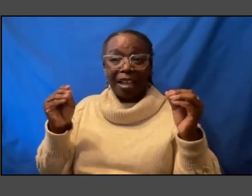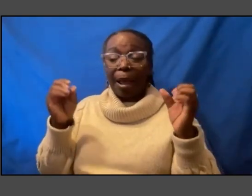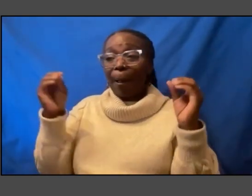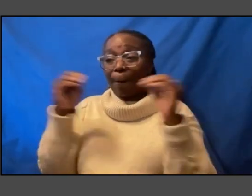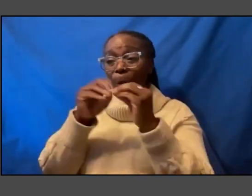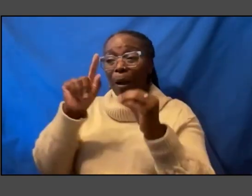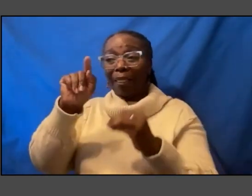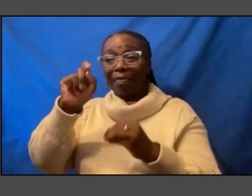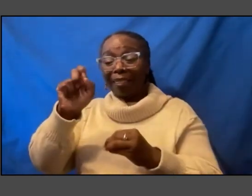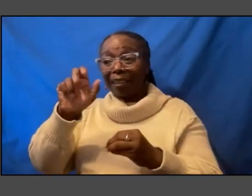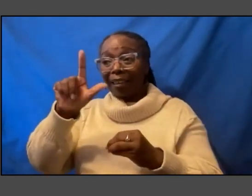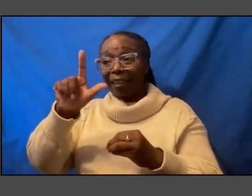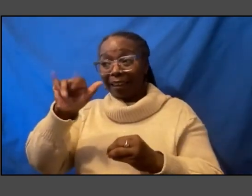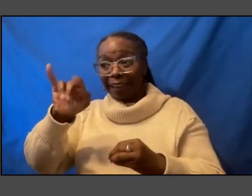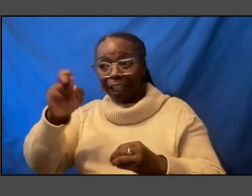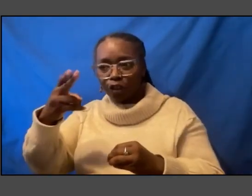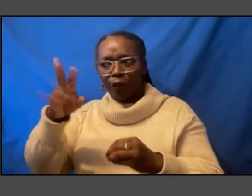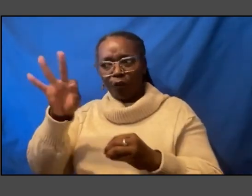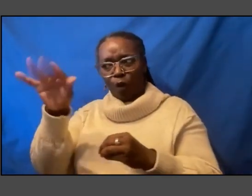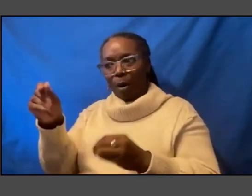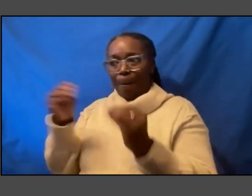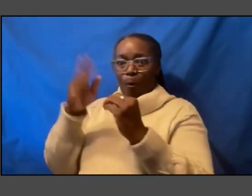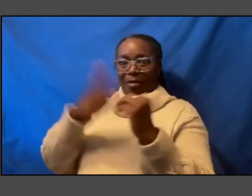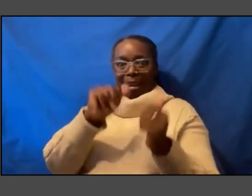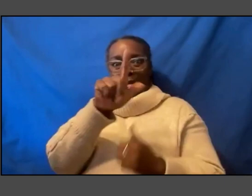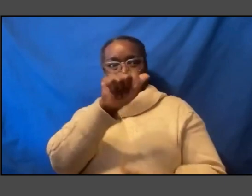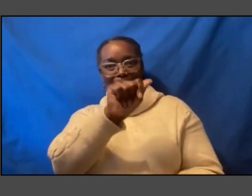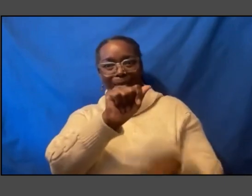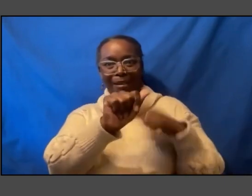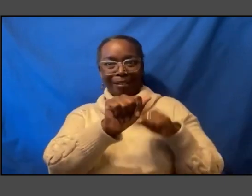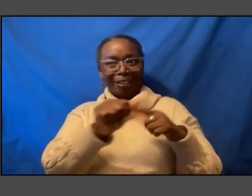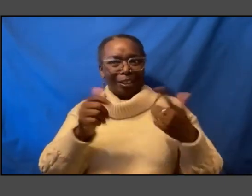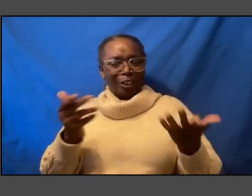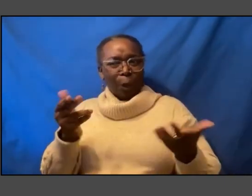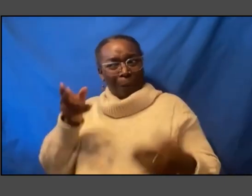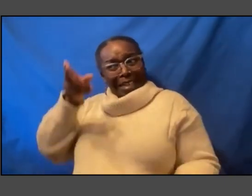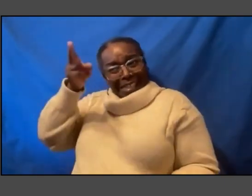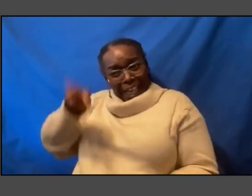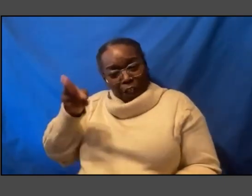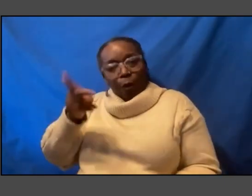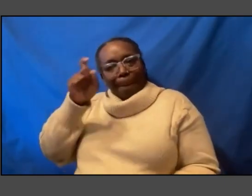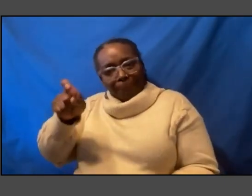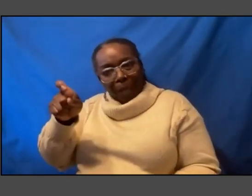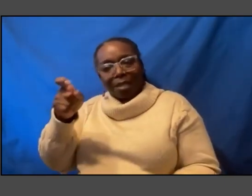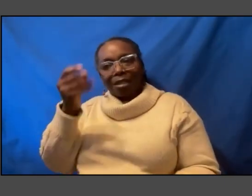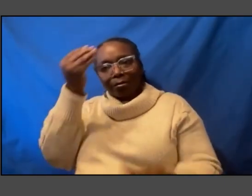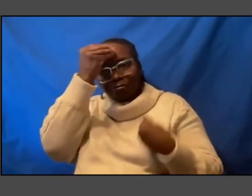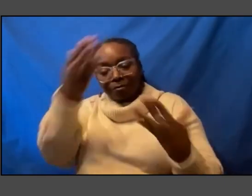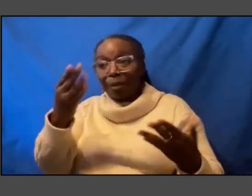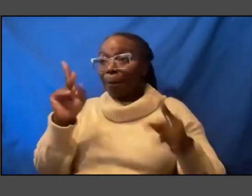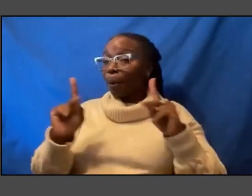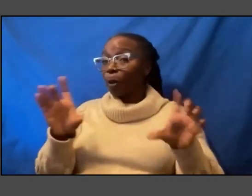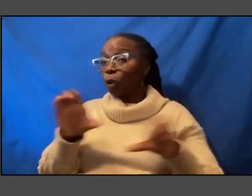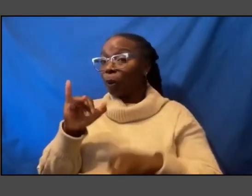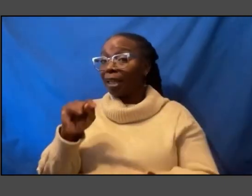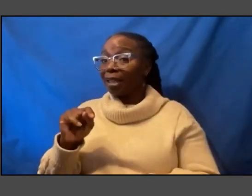so you know it's a history that must be told folks are doing it but he's doing it at risk to himself